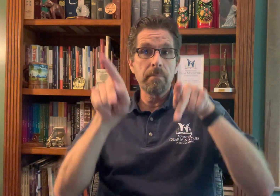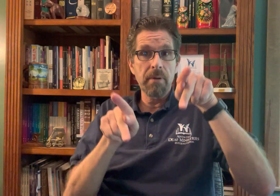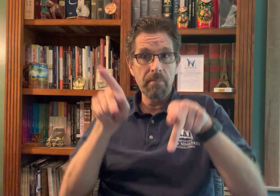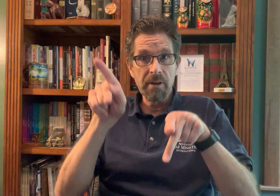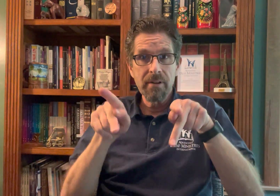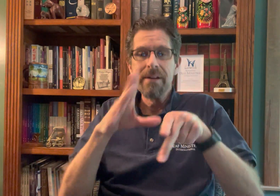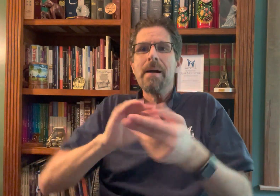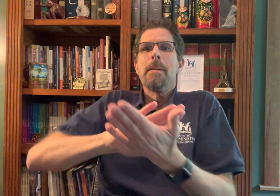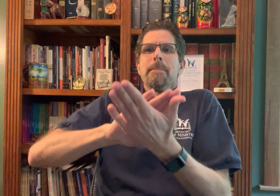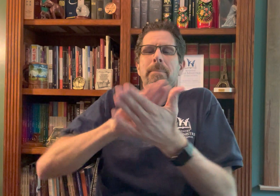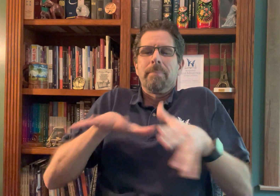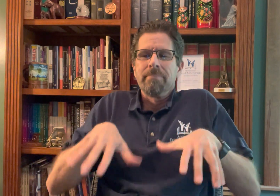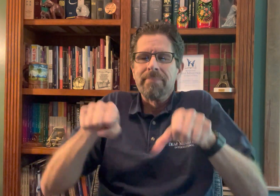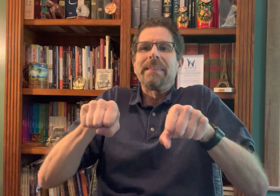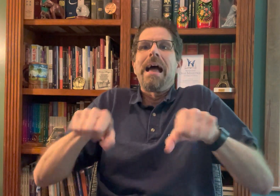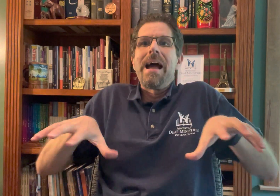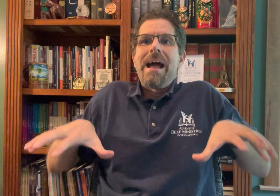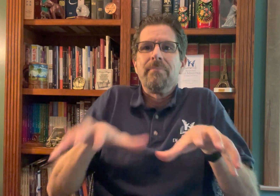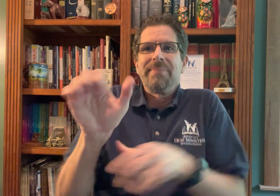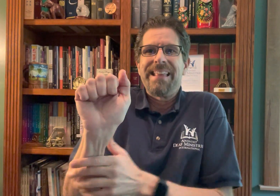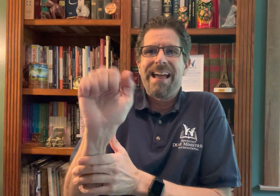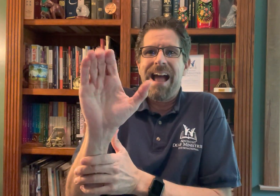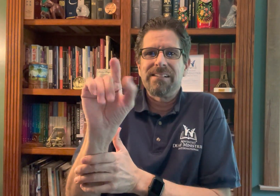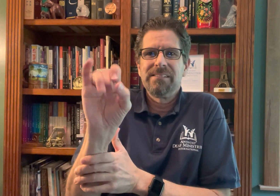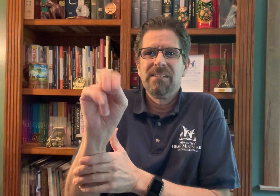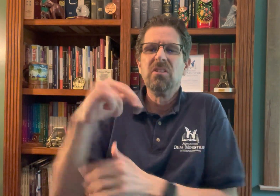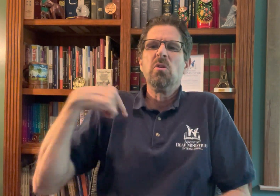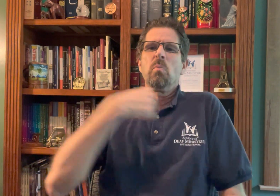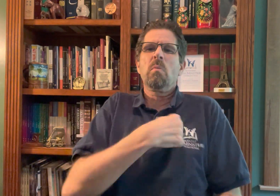and to accept and understand deaf people.